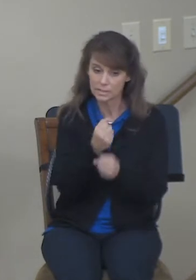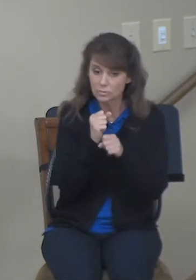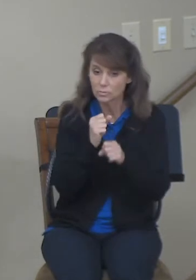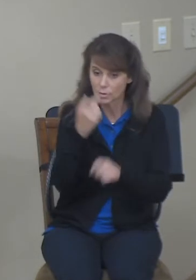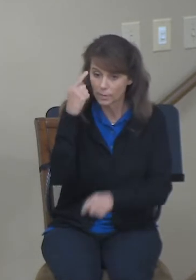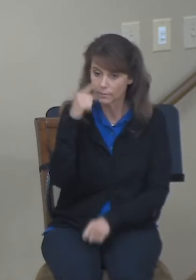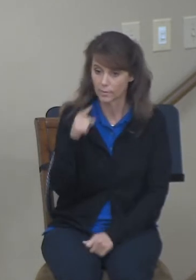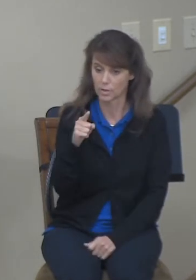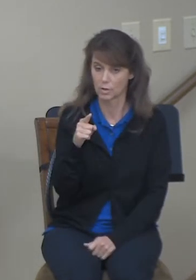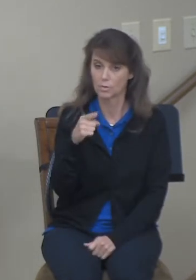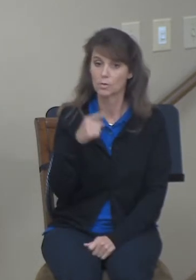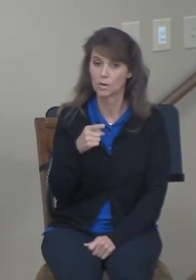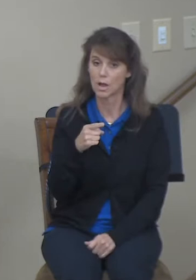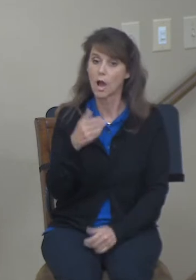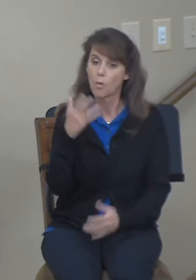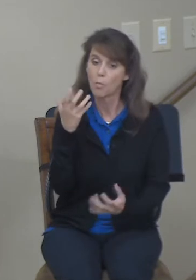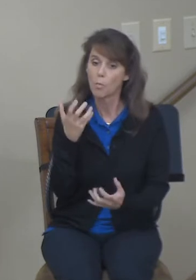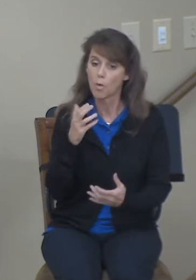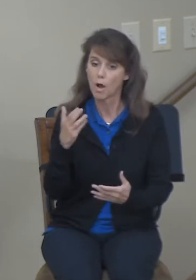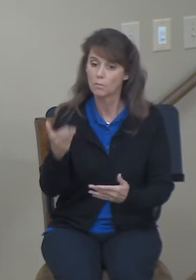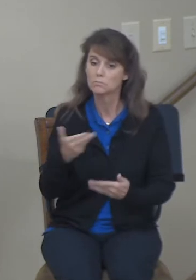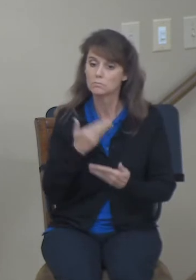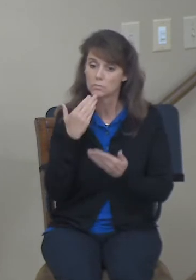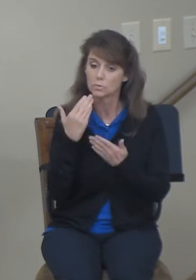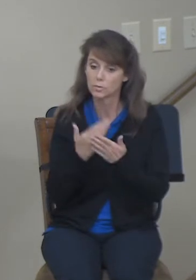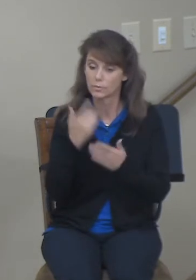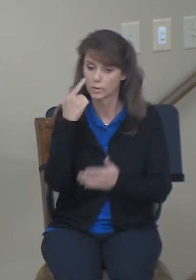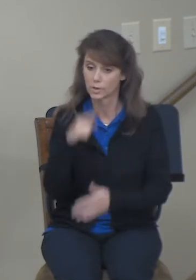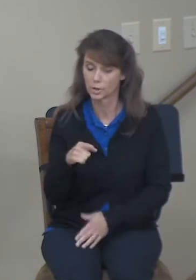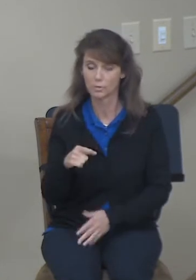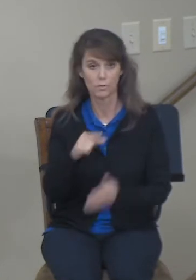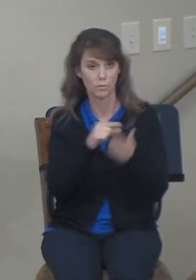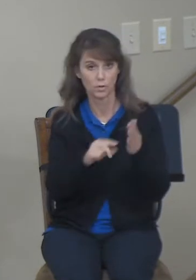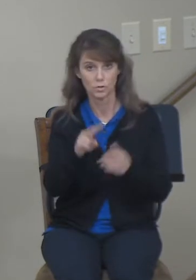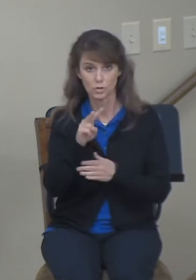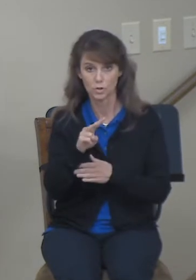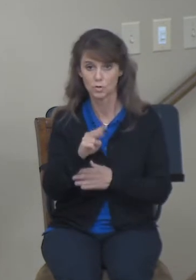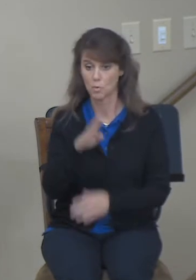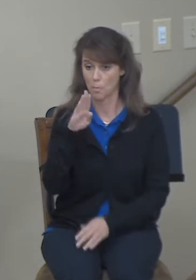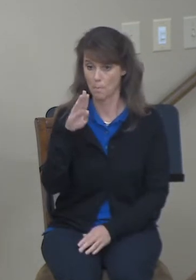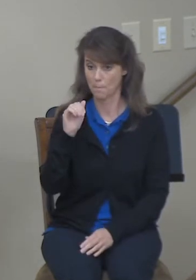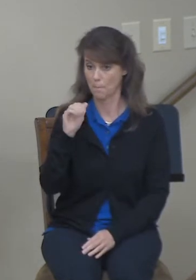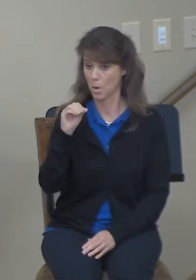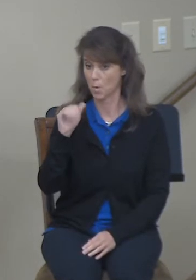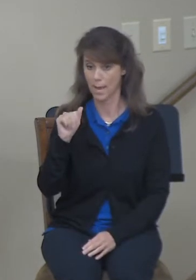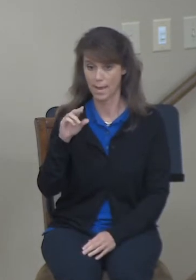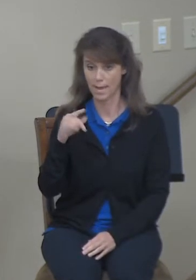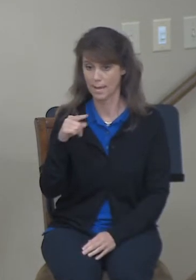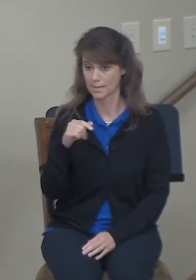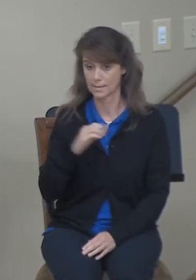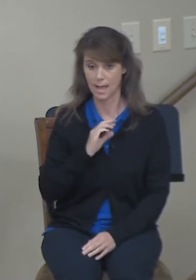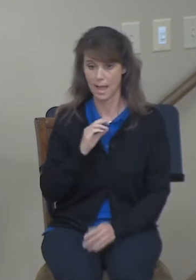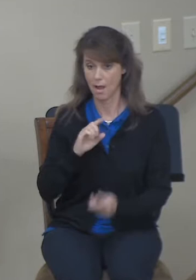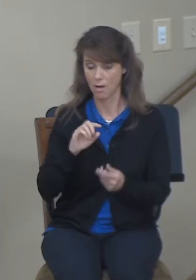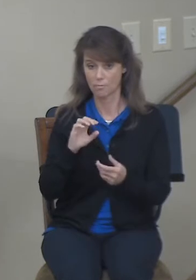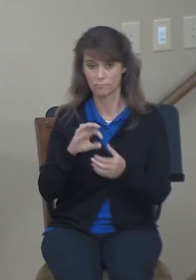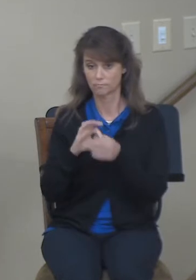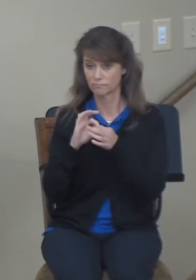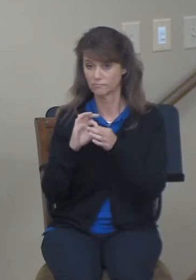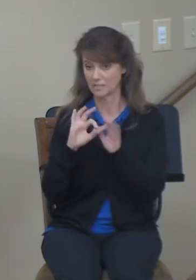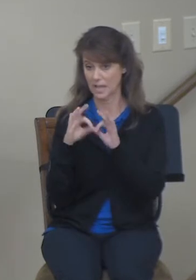for you that it may be well with you? Verse 2, Now is not Boaz our kinsman with whose maid you were?